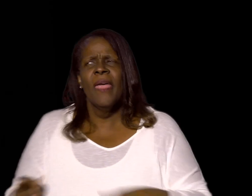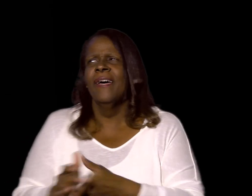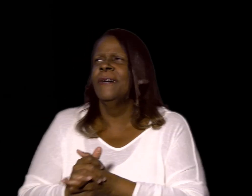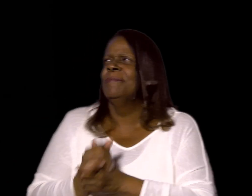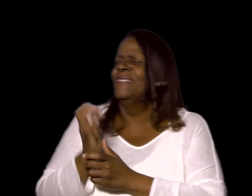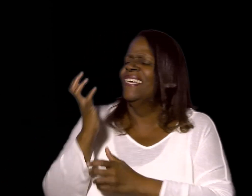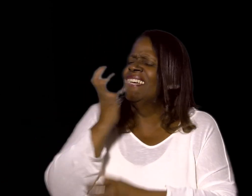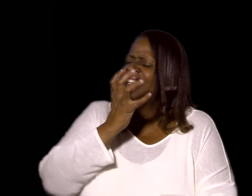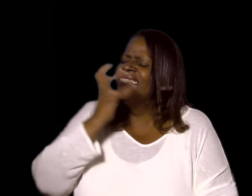Yeah